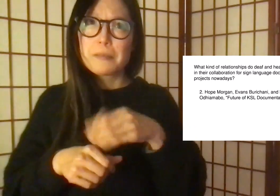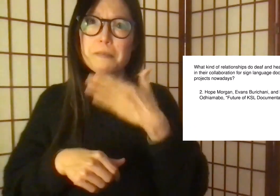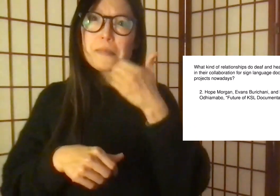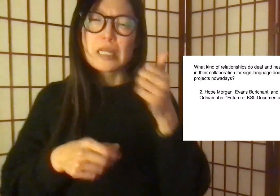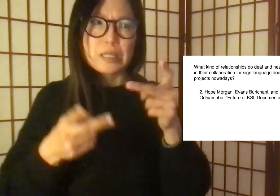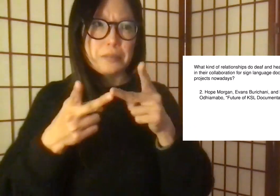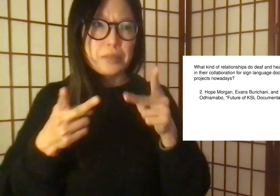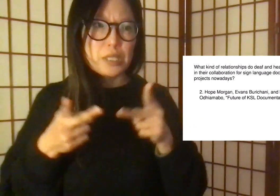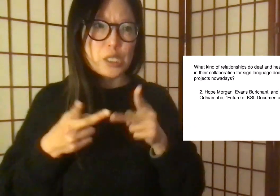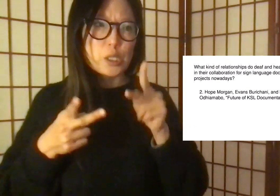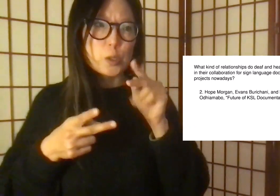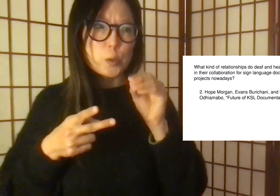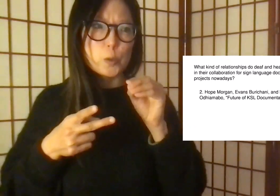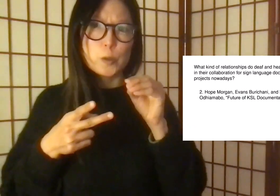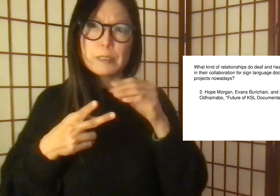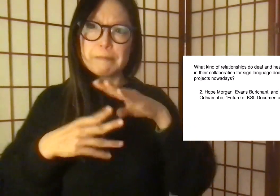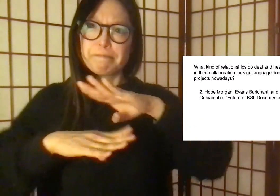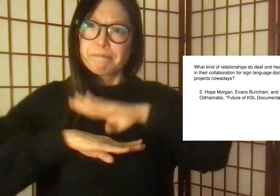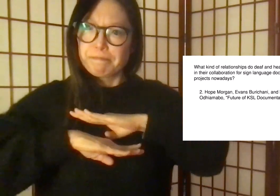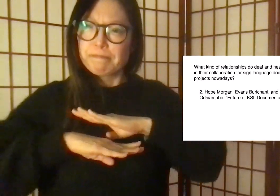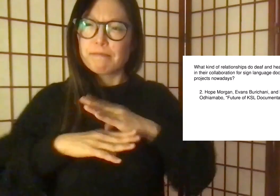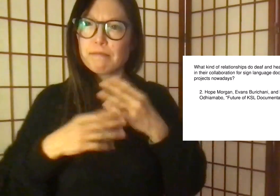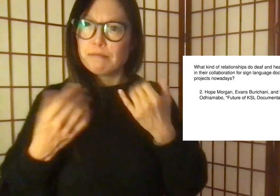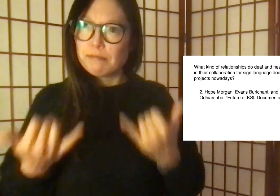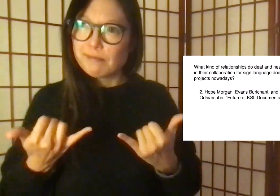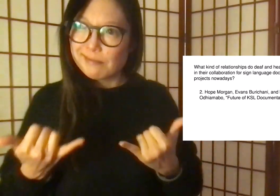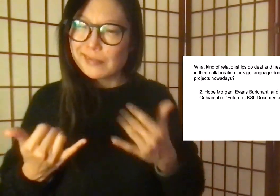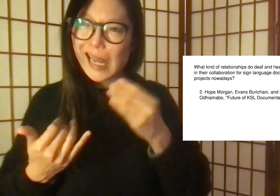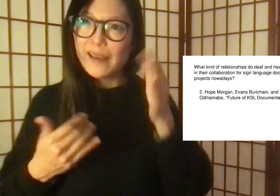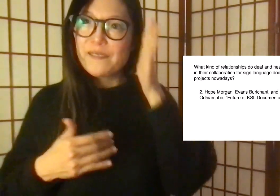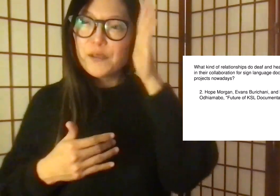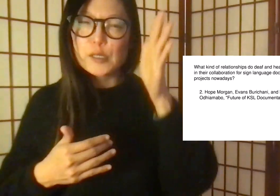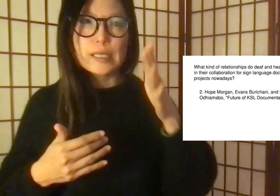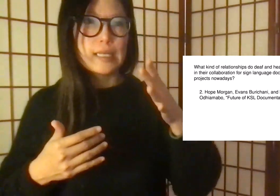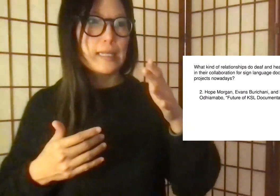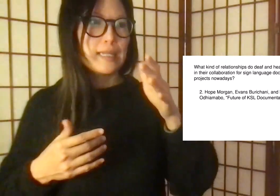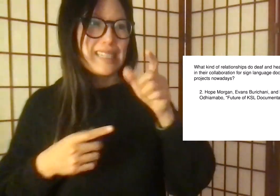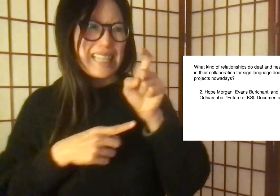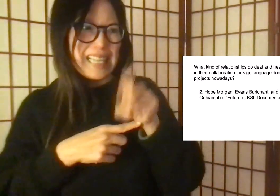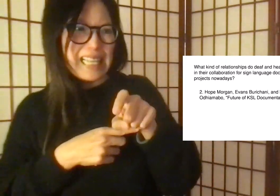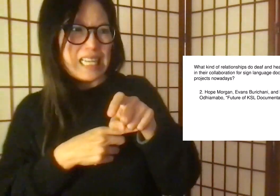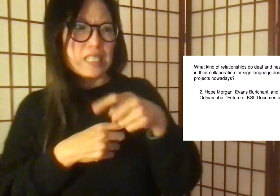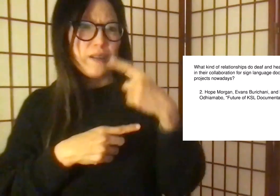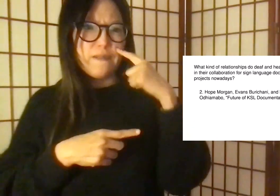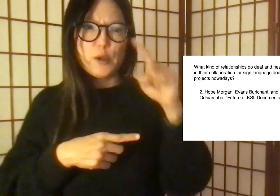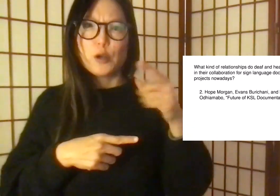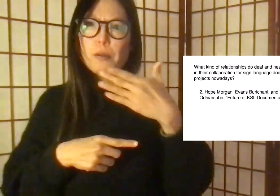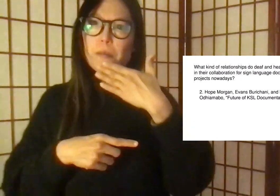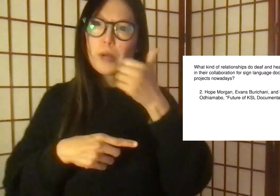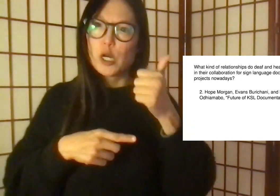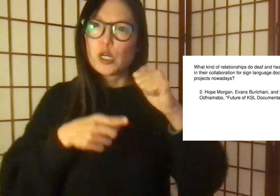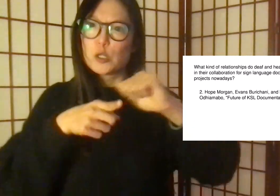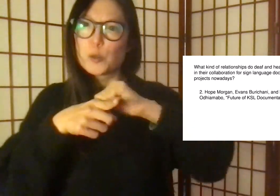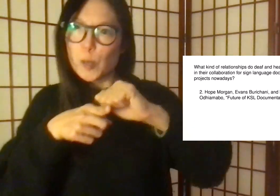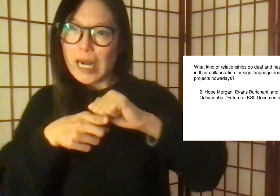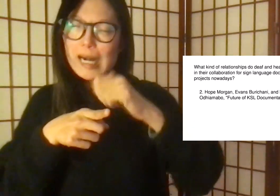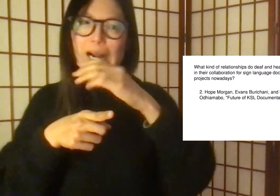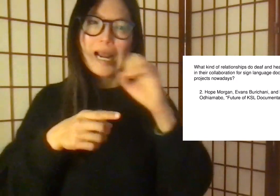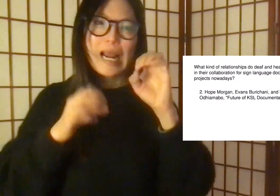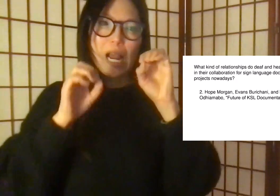Those local universities are best positioned to meet current and future